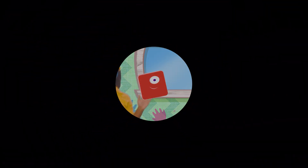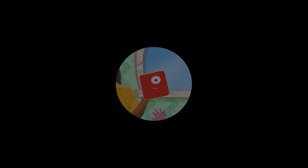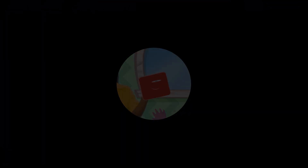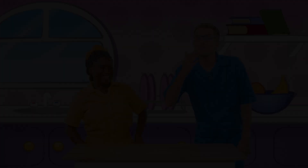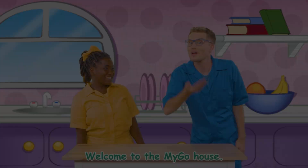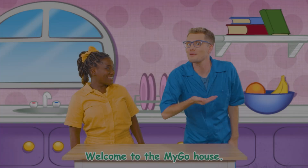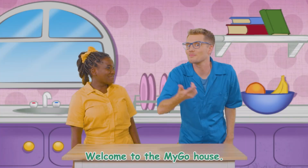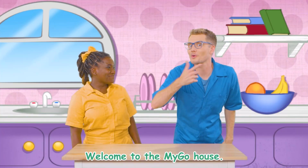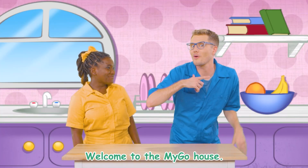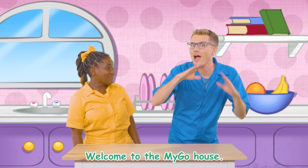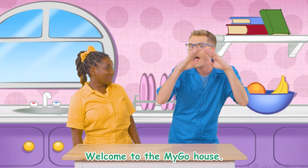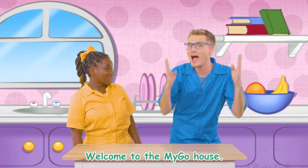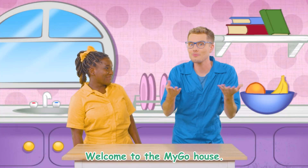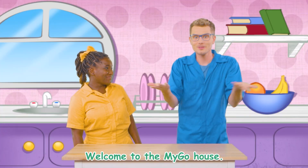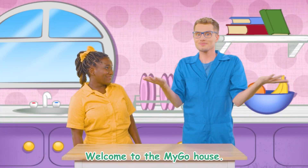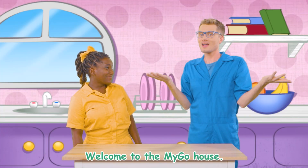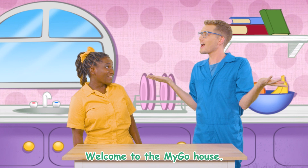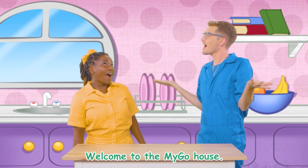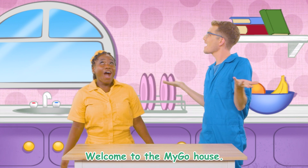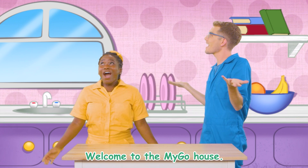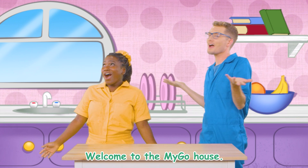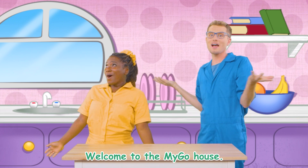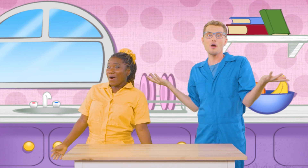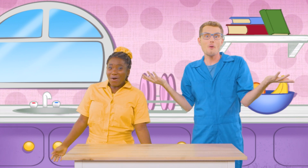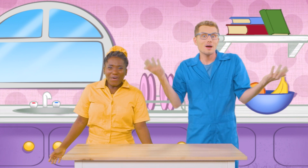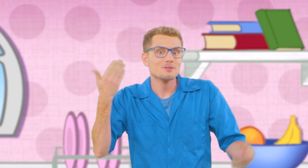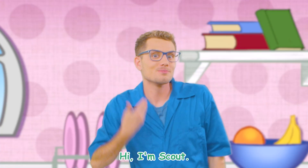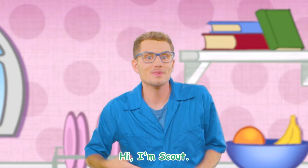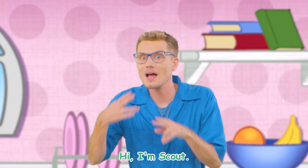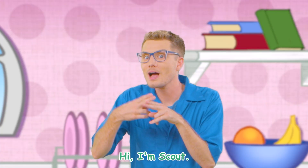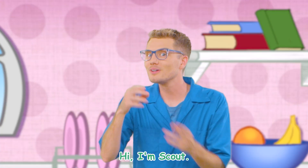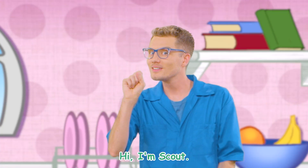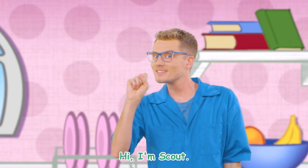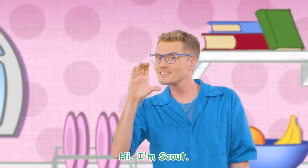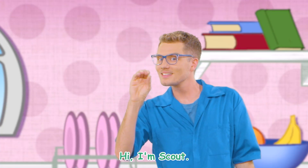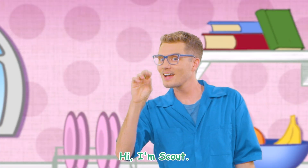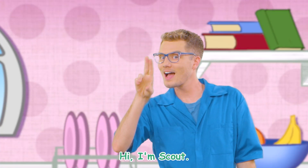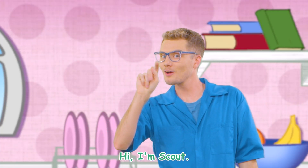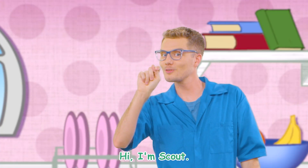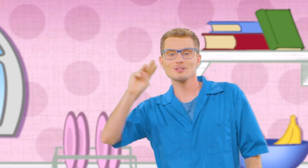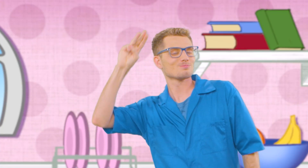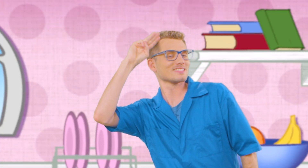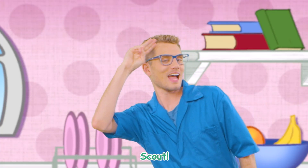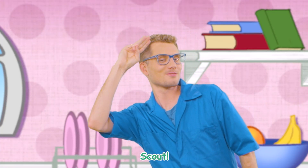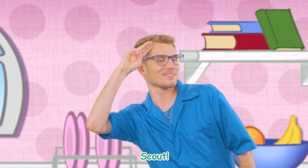Welcome to the Mai Go house! Hi, I'm Scout! Scout!